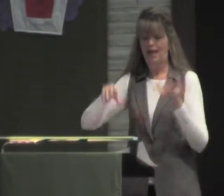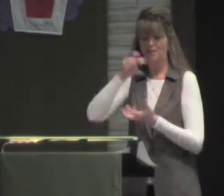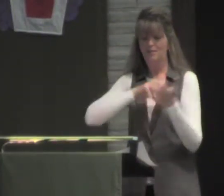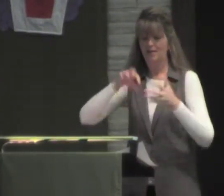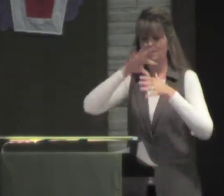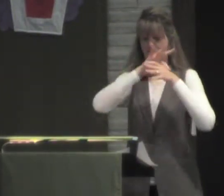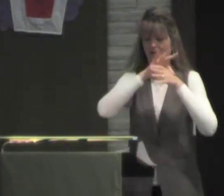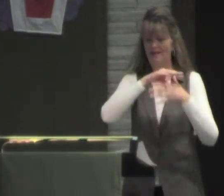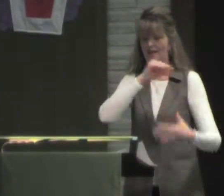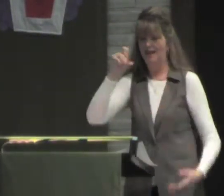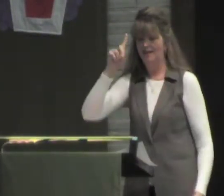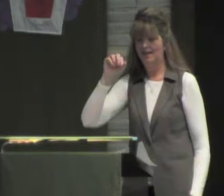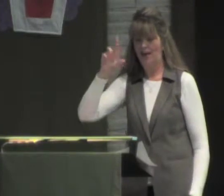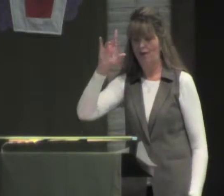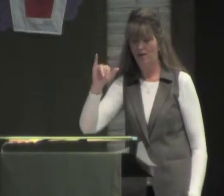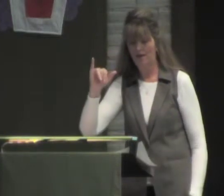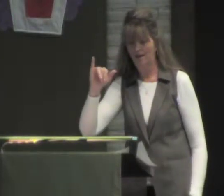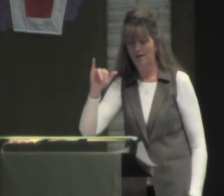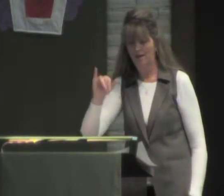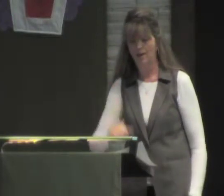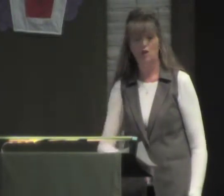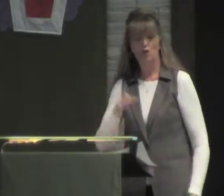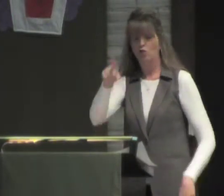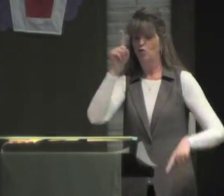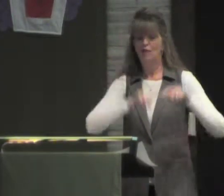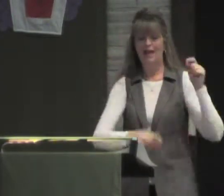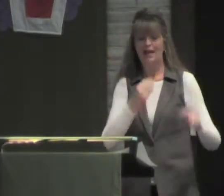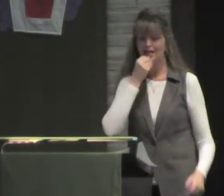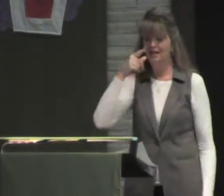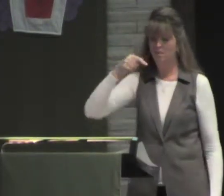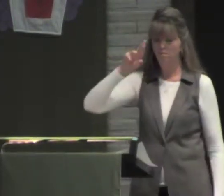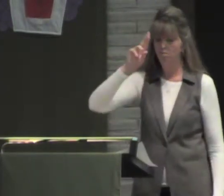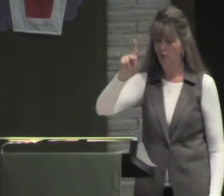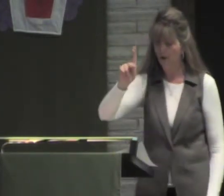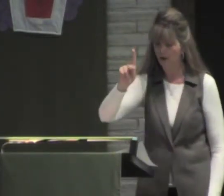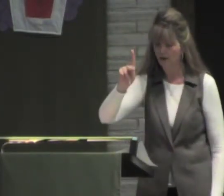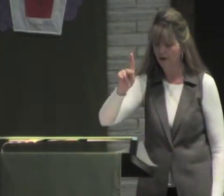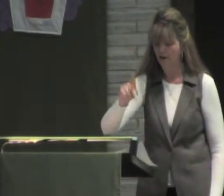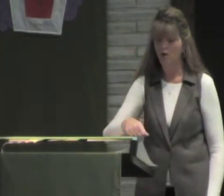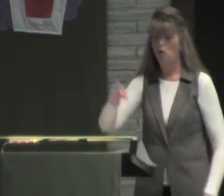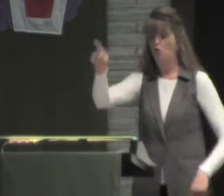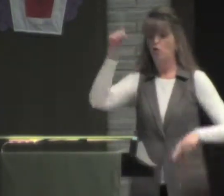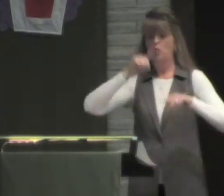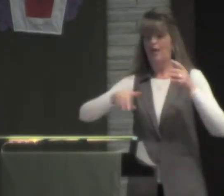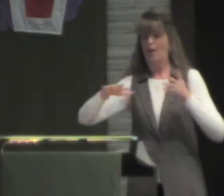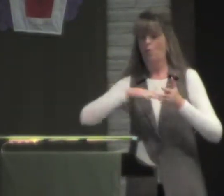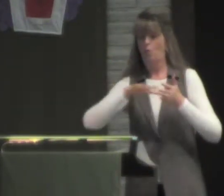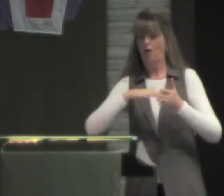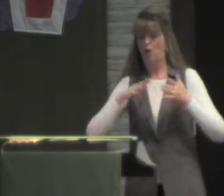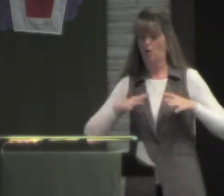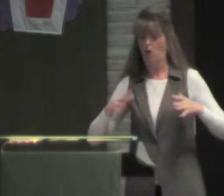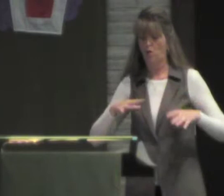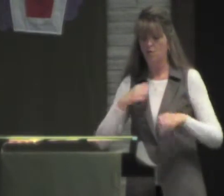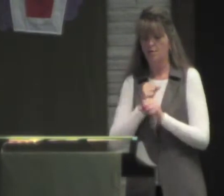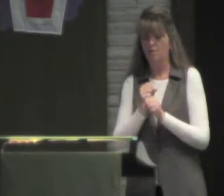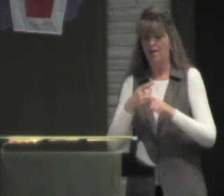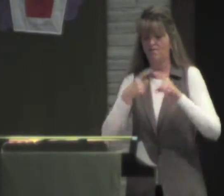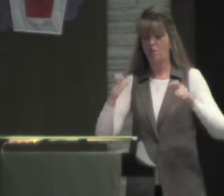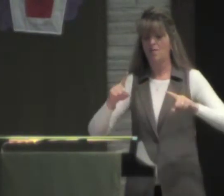must be put to death. You're not allowed to mix meat and dairy. You can't eat pork. You can't